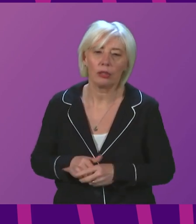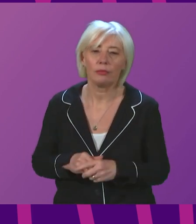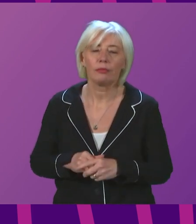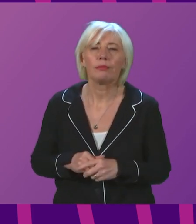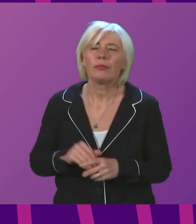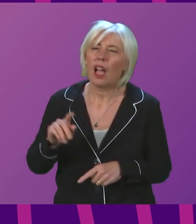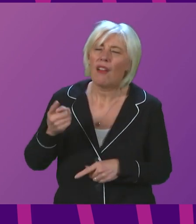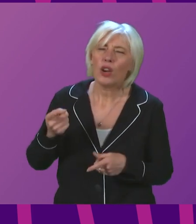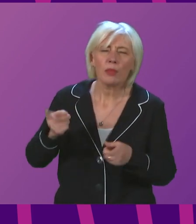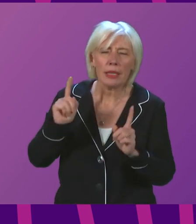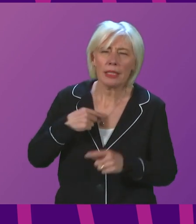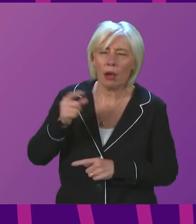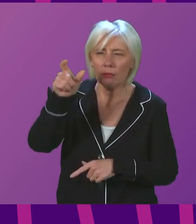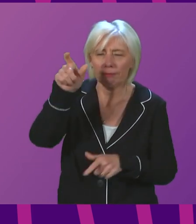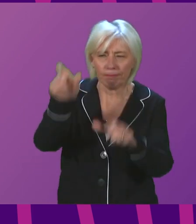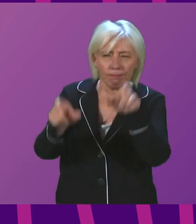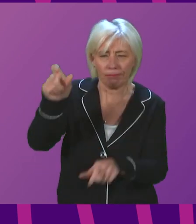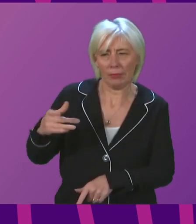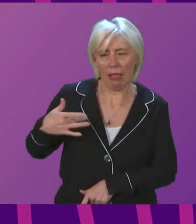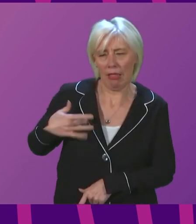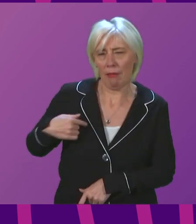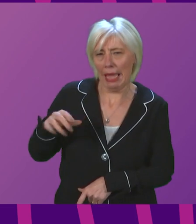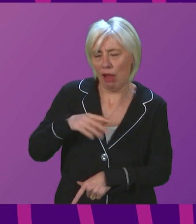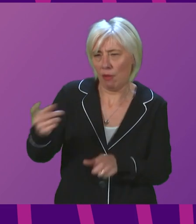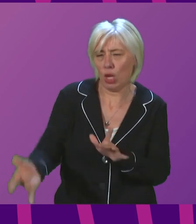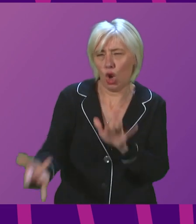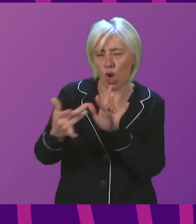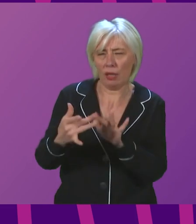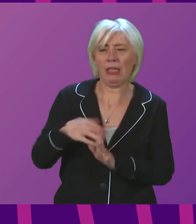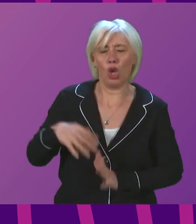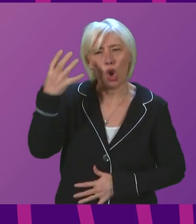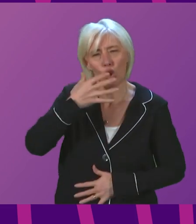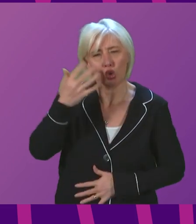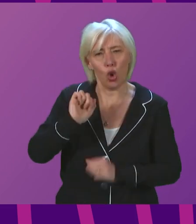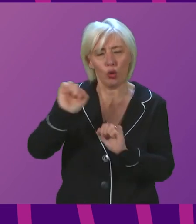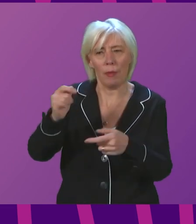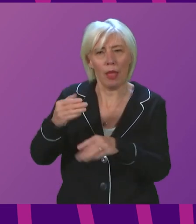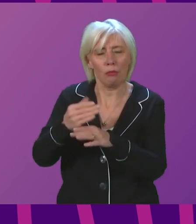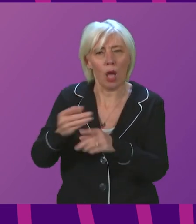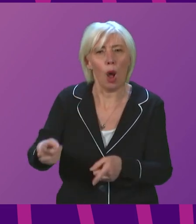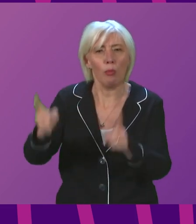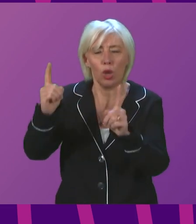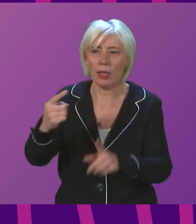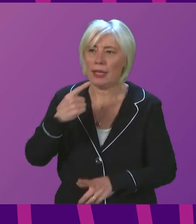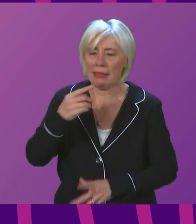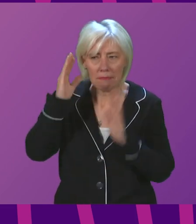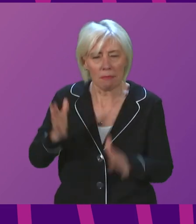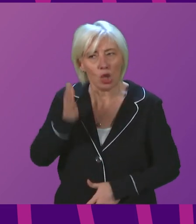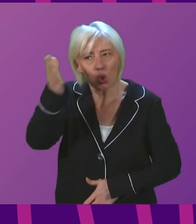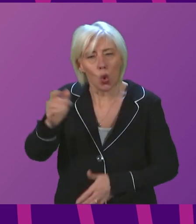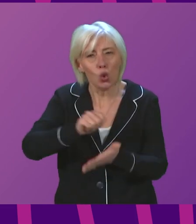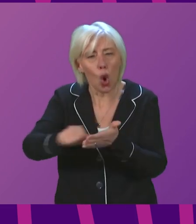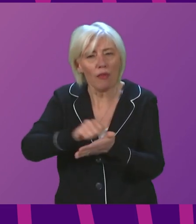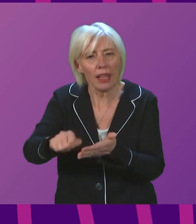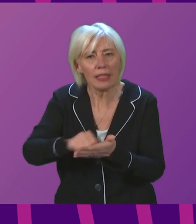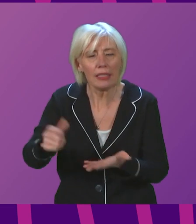I have been contacted by a number of constituents who are concerned about their employer requiring them to attend their office, as